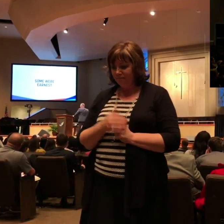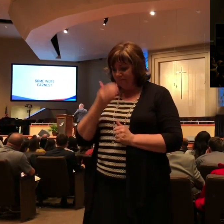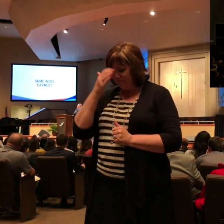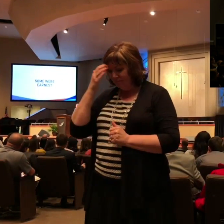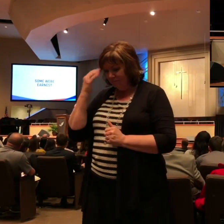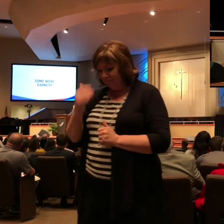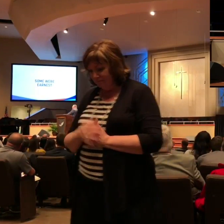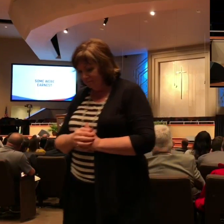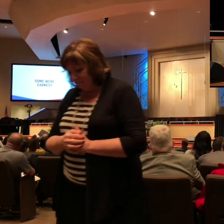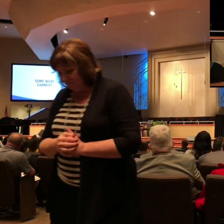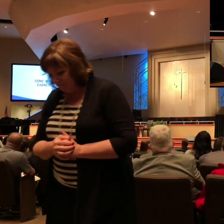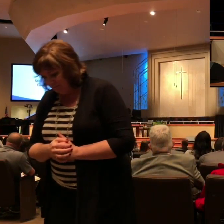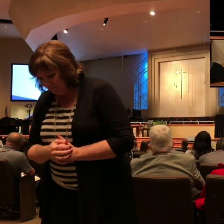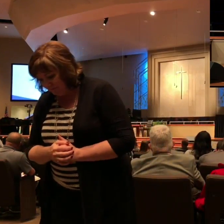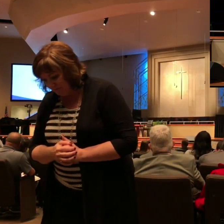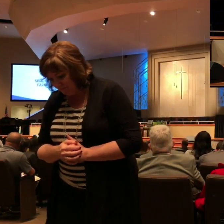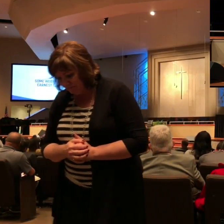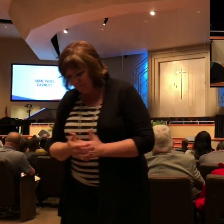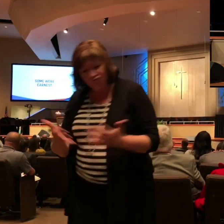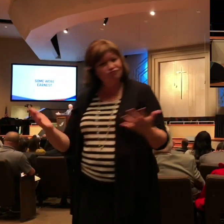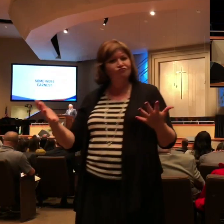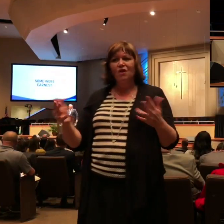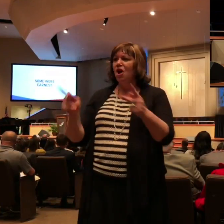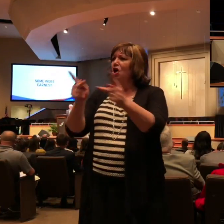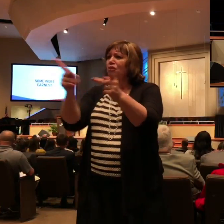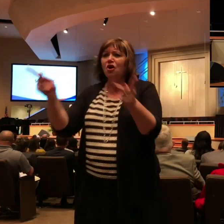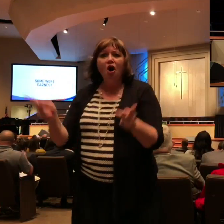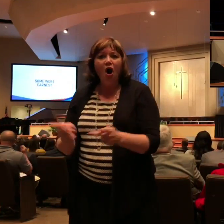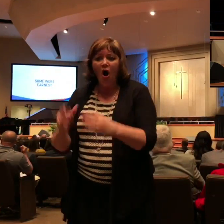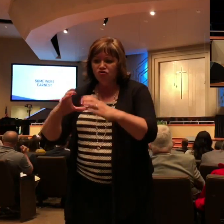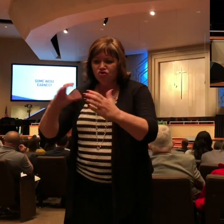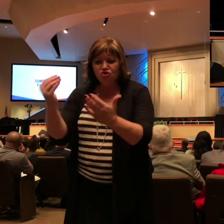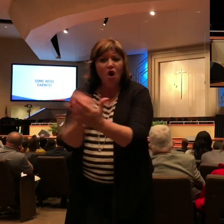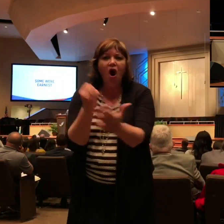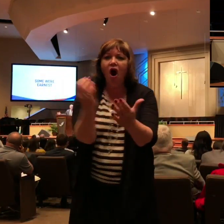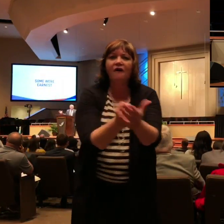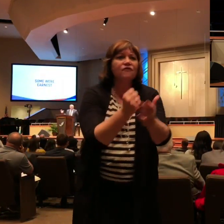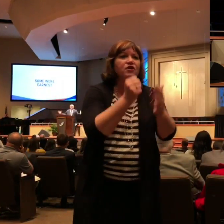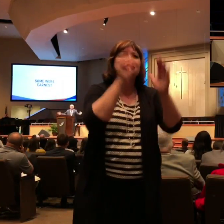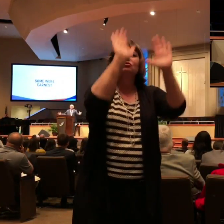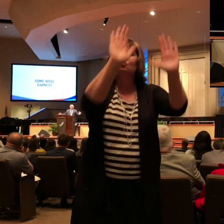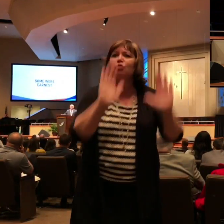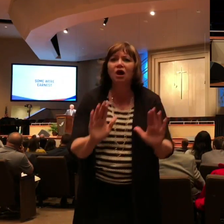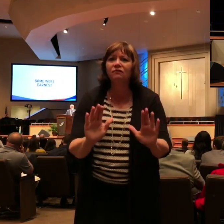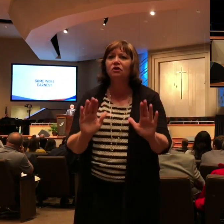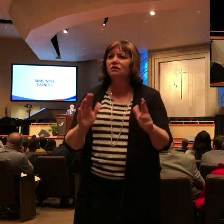awesome. Thank you. Man, the way you pass that offering plate, that was incredible. I mean, just be an encouragement.